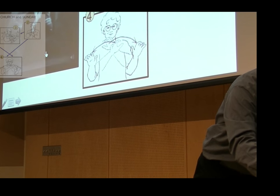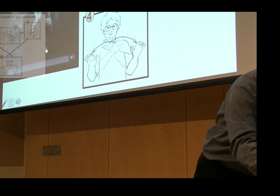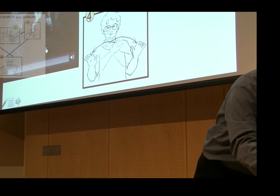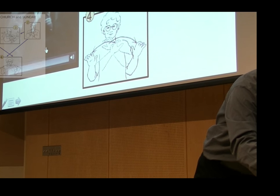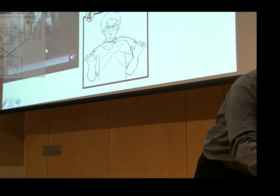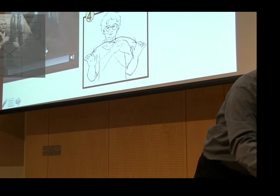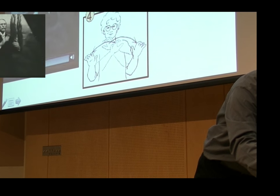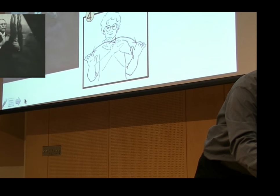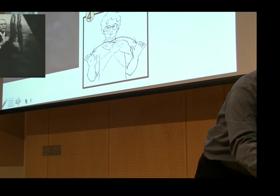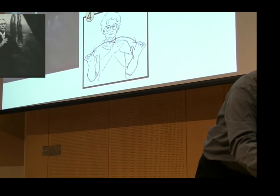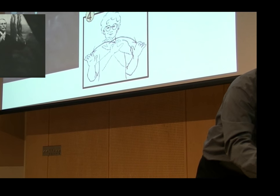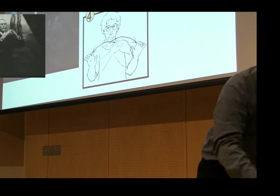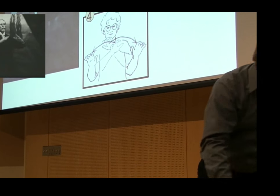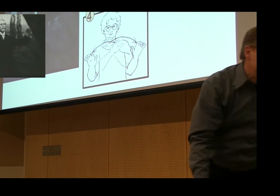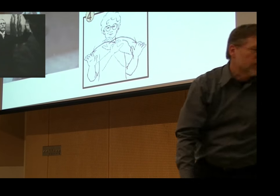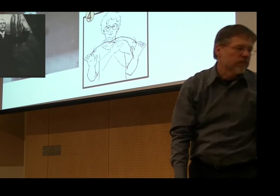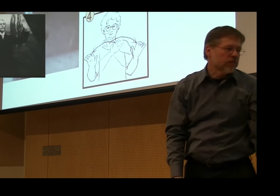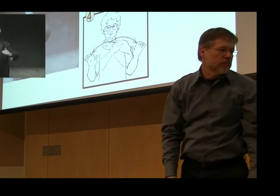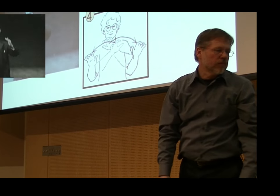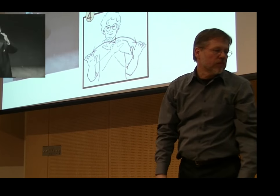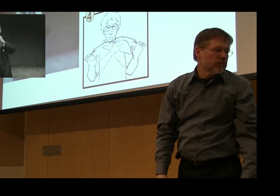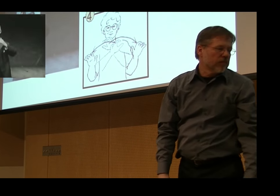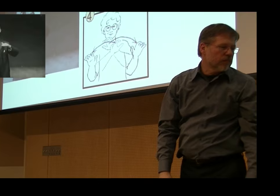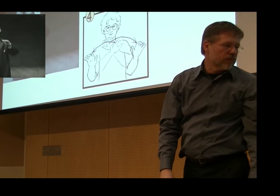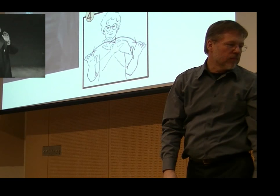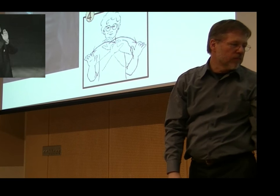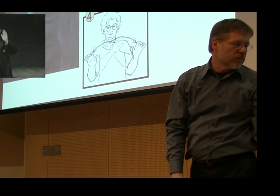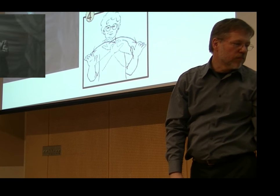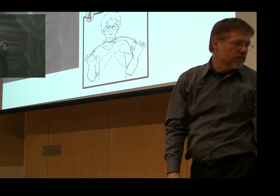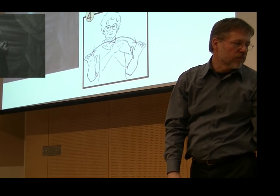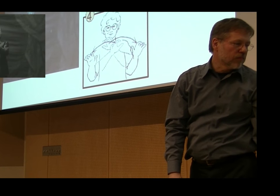it's actually produced three different ways and three different combinations of forms, so just watch.